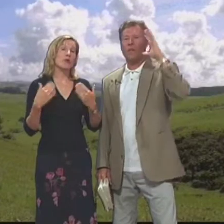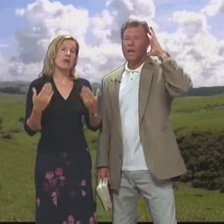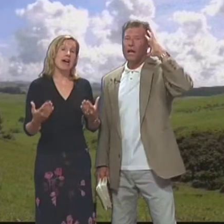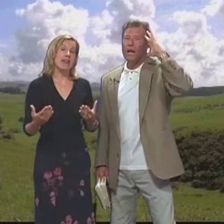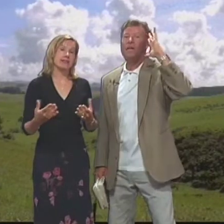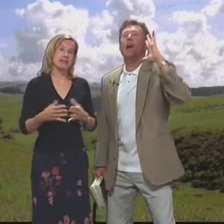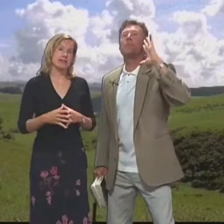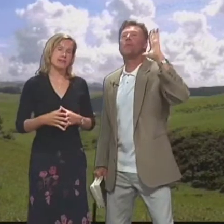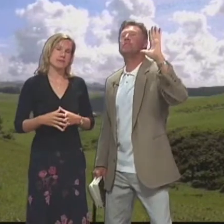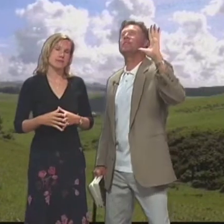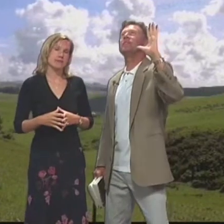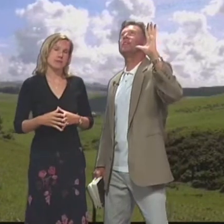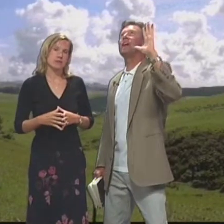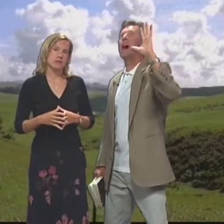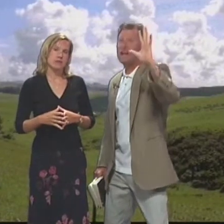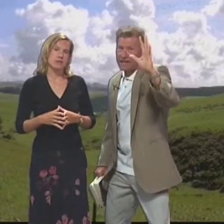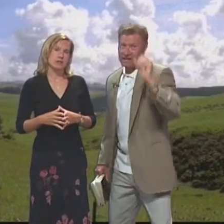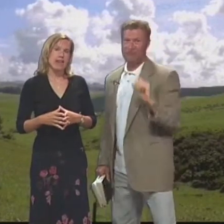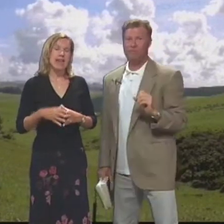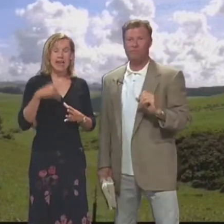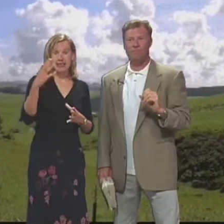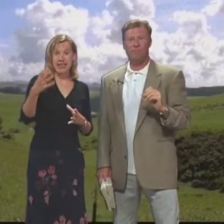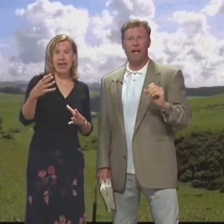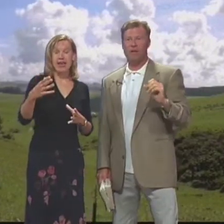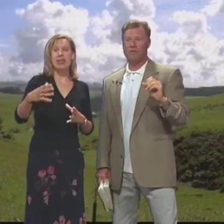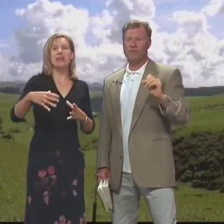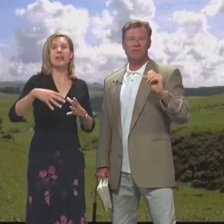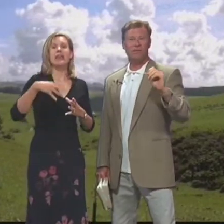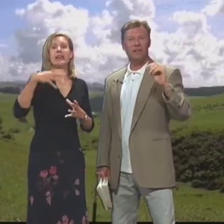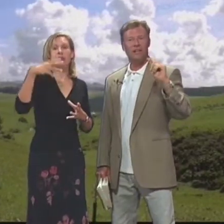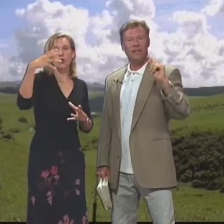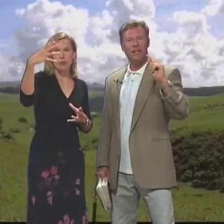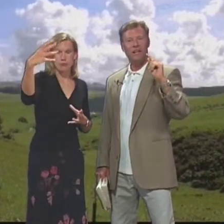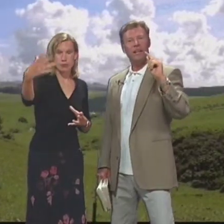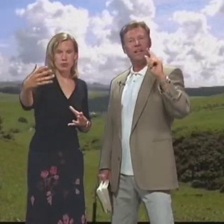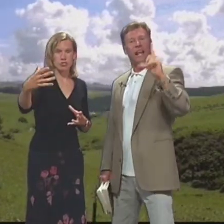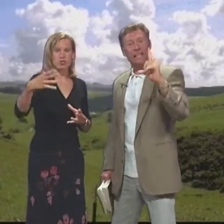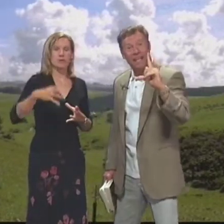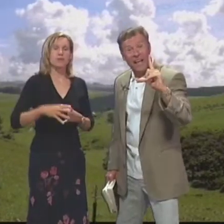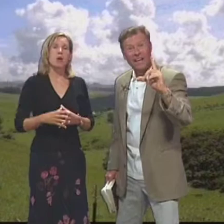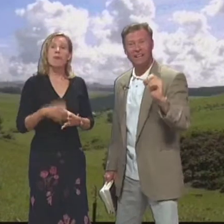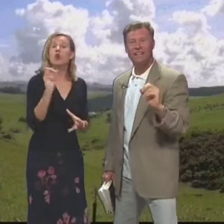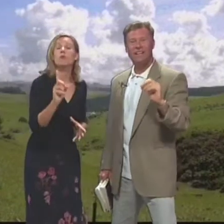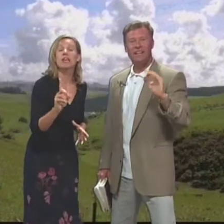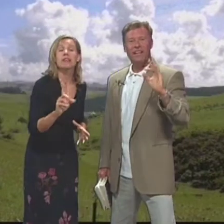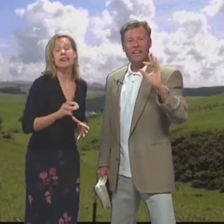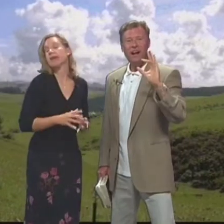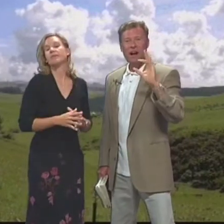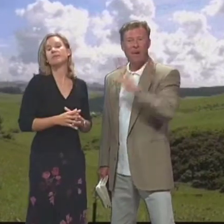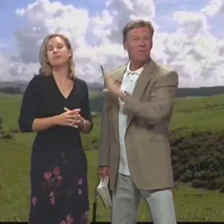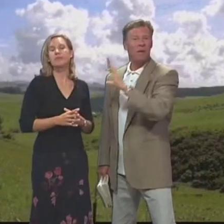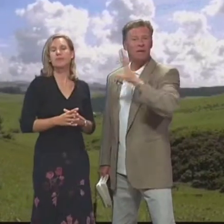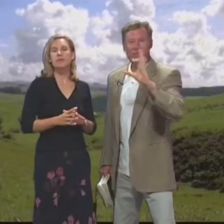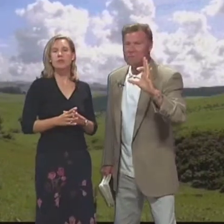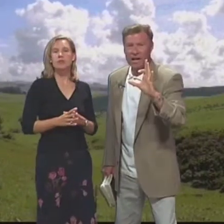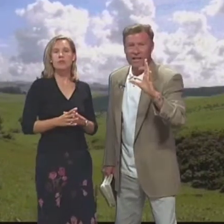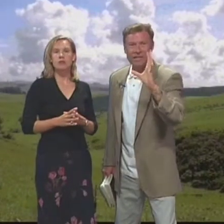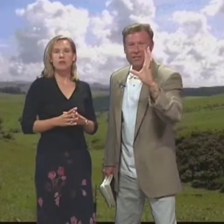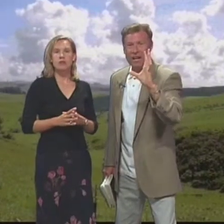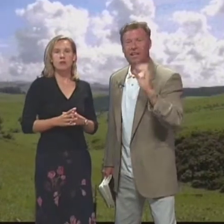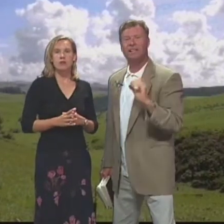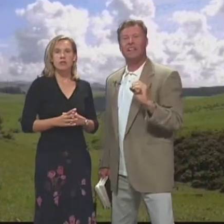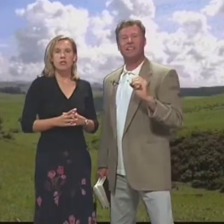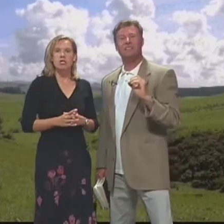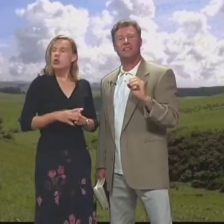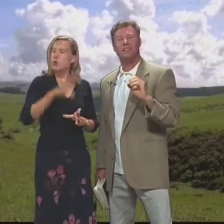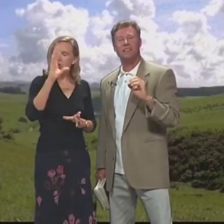siendo promulgadas In the purpose-driven idea En la idea De esto con propósito Like I said Bueno, como les dije I'm telling